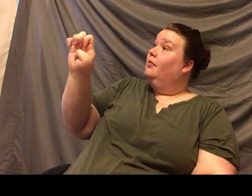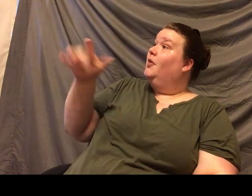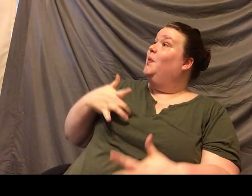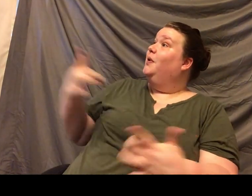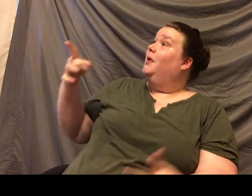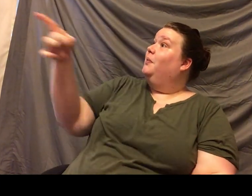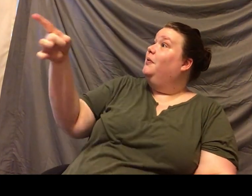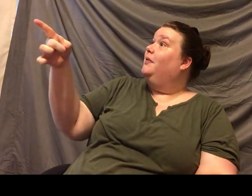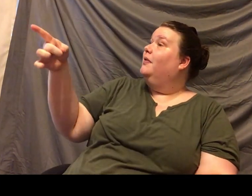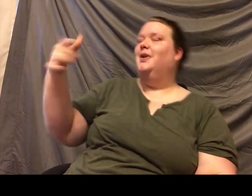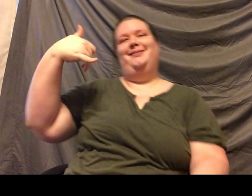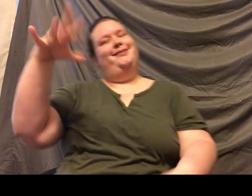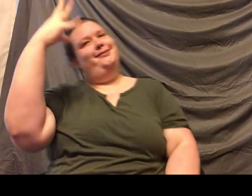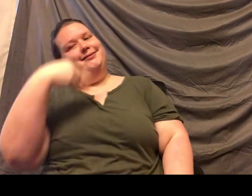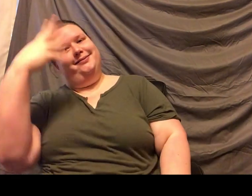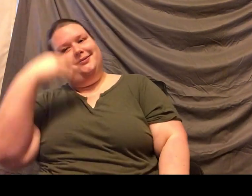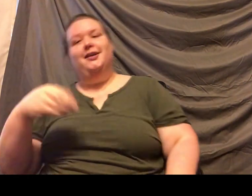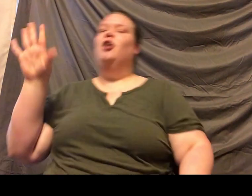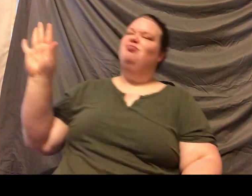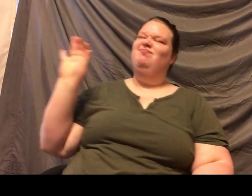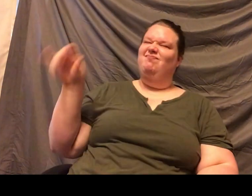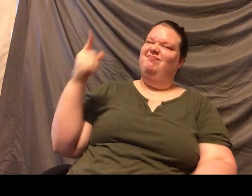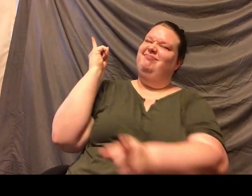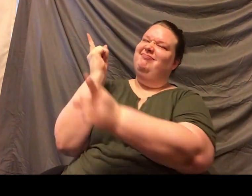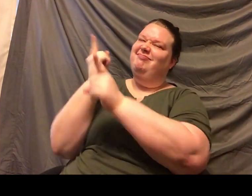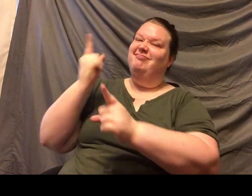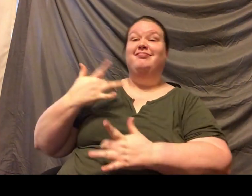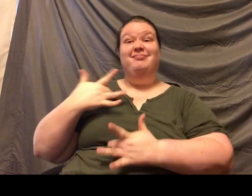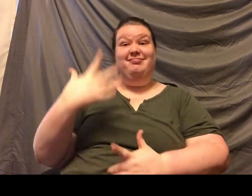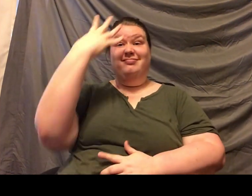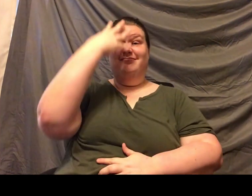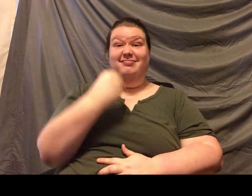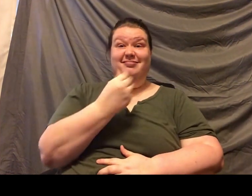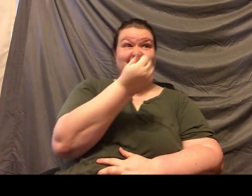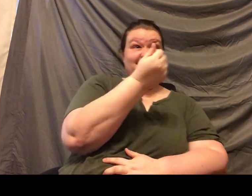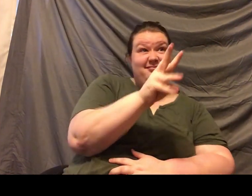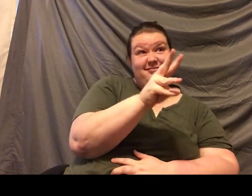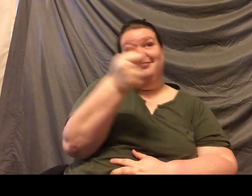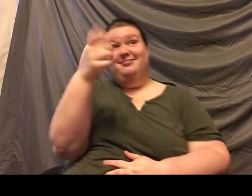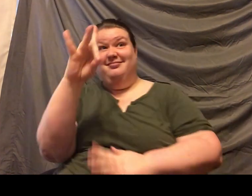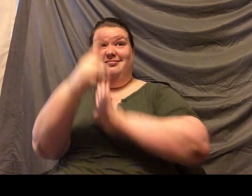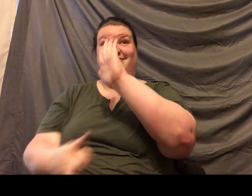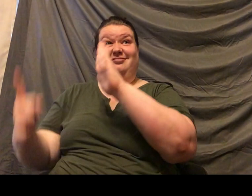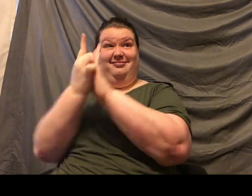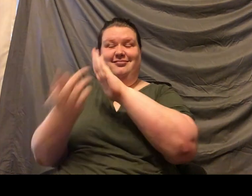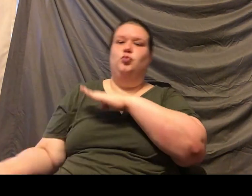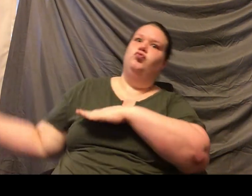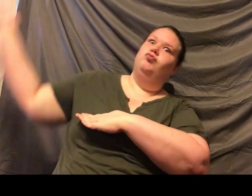That's right. So this is what sloths are typically doing during the day. They sleep roughly 16 to 18 hours in a day. Plus, like I